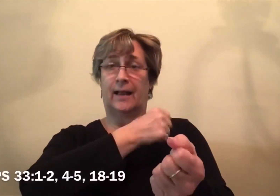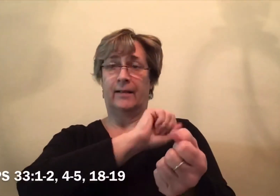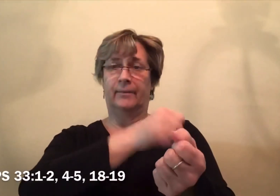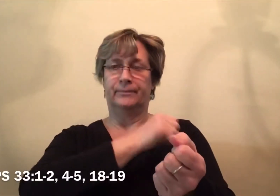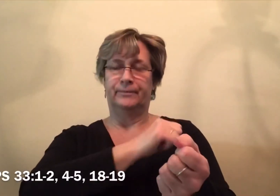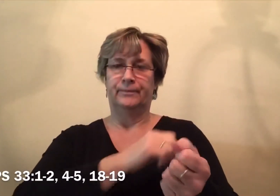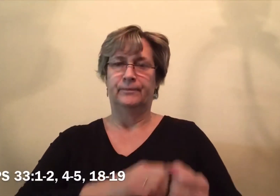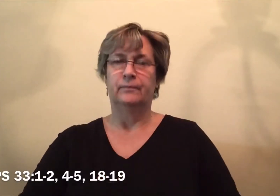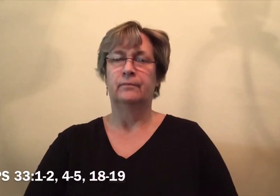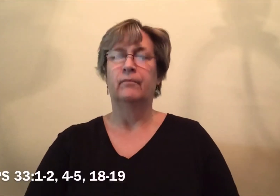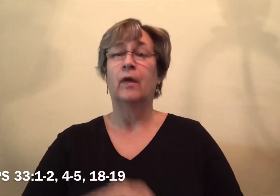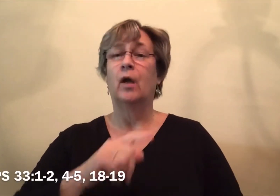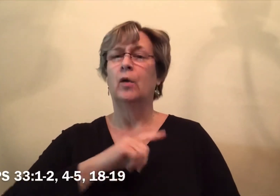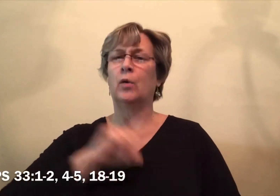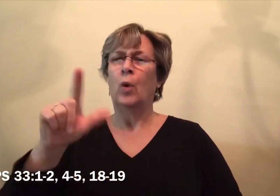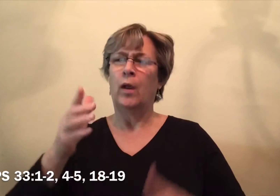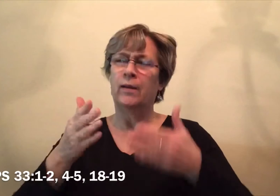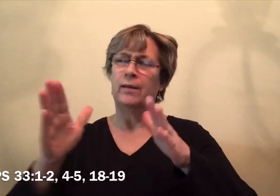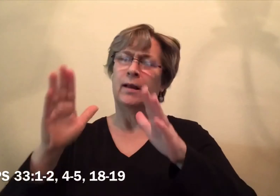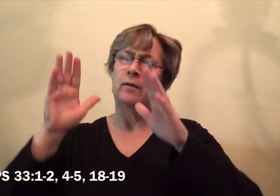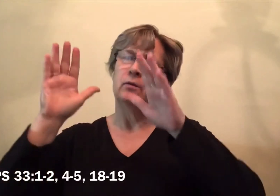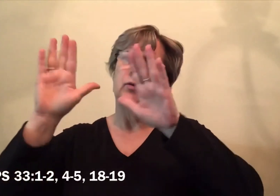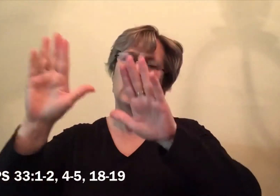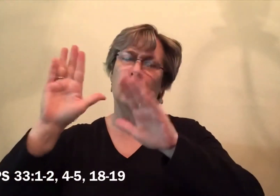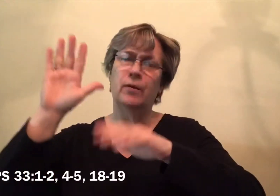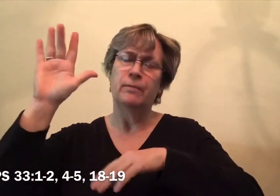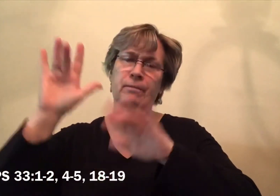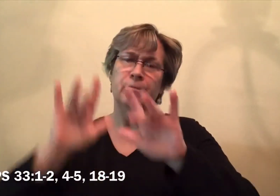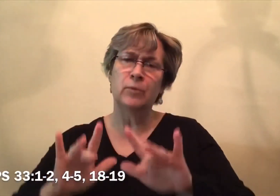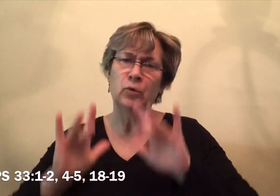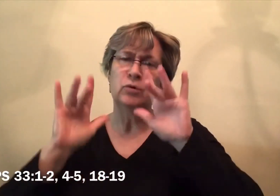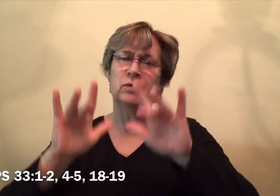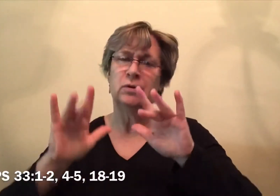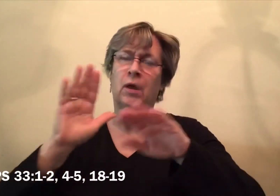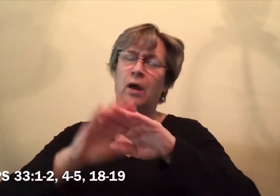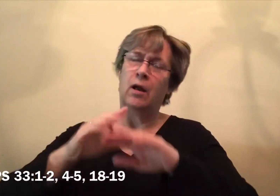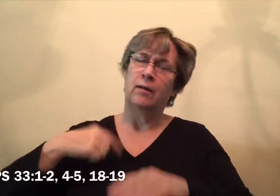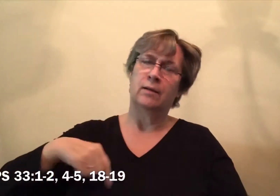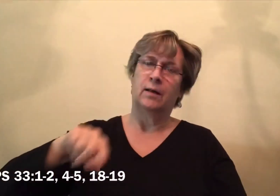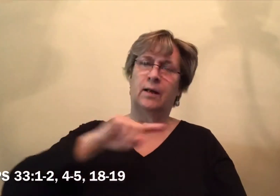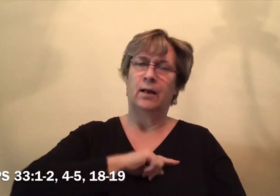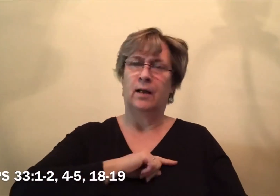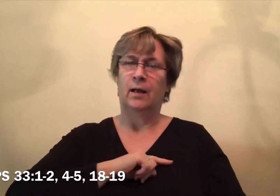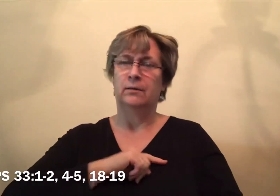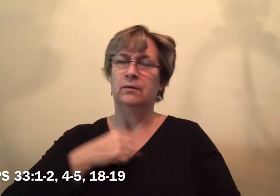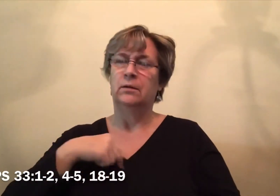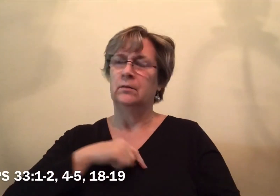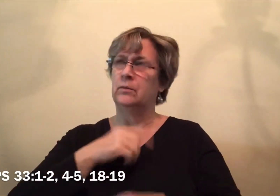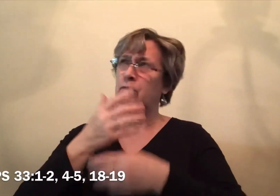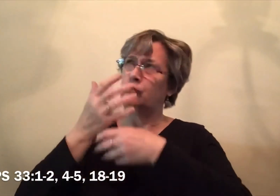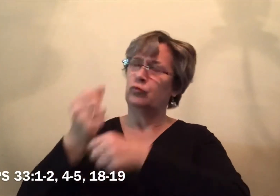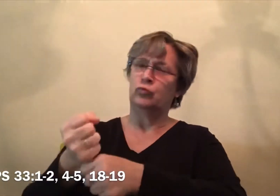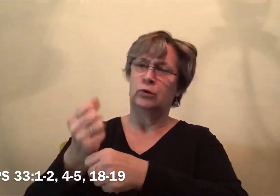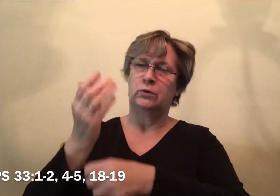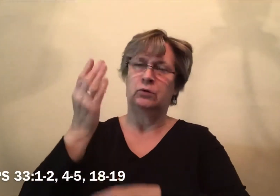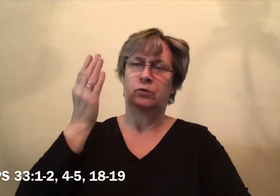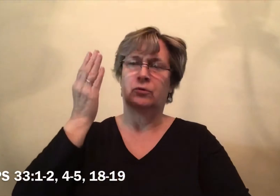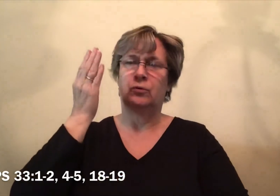Psalm Lord, let your mercy be on us as we place our trust